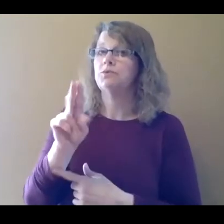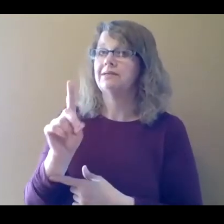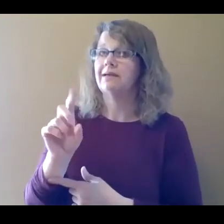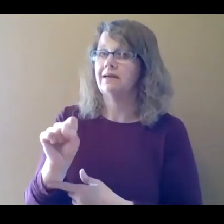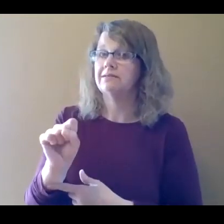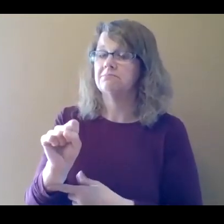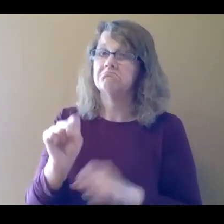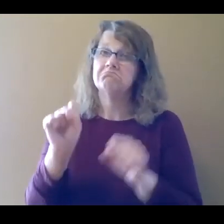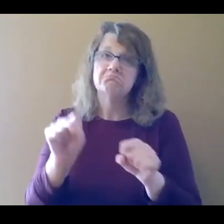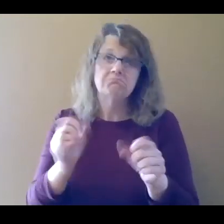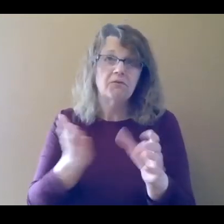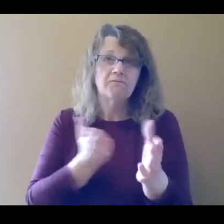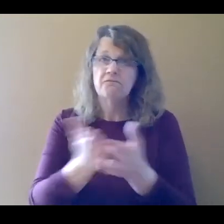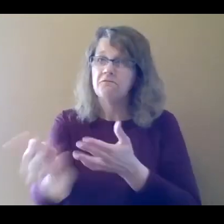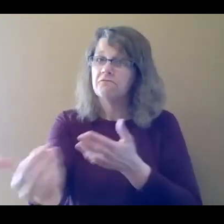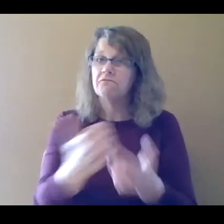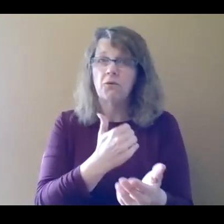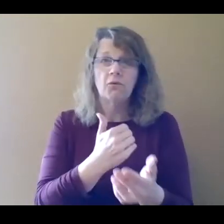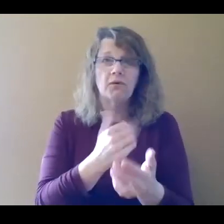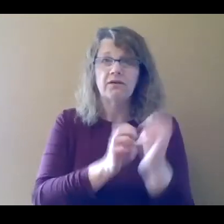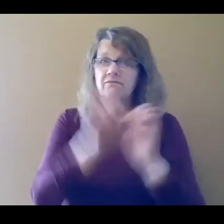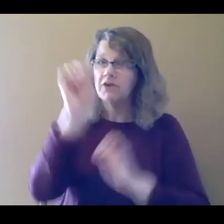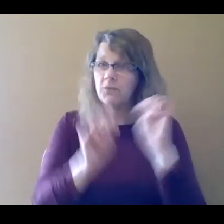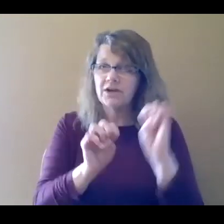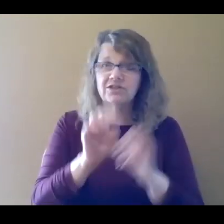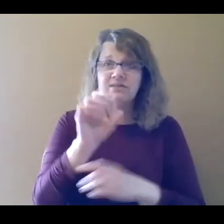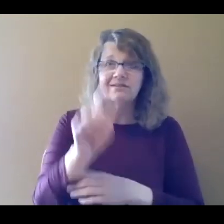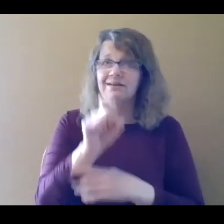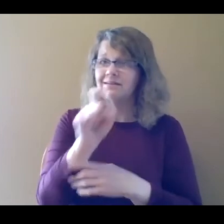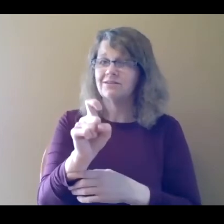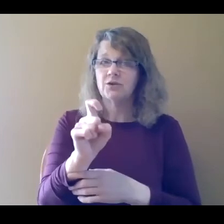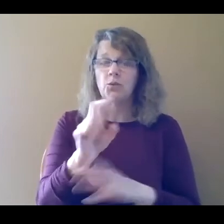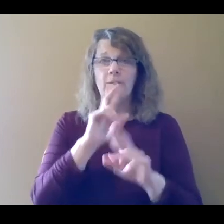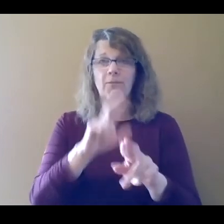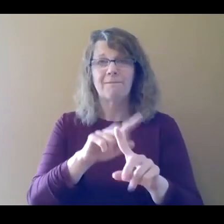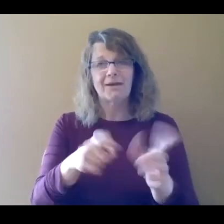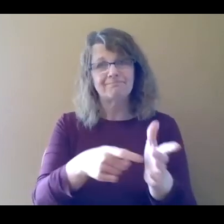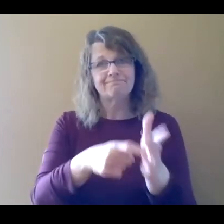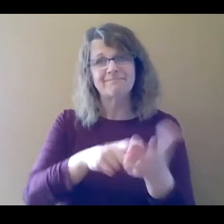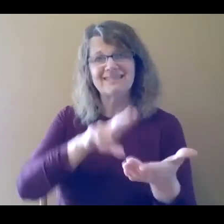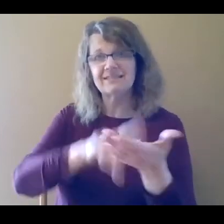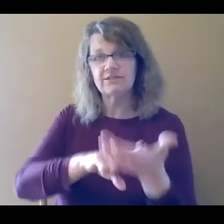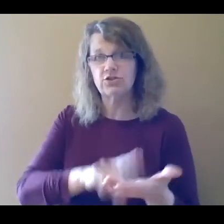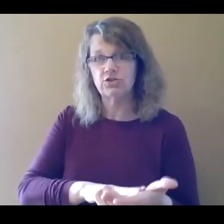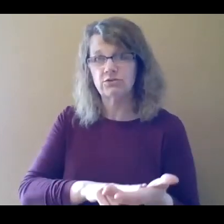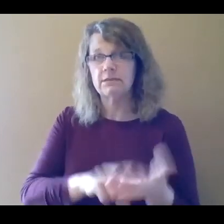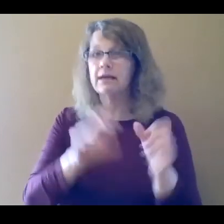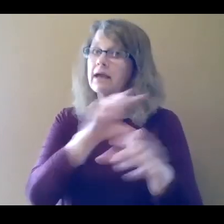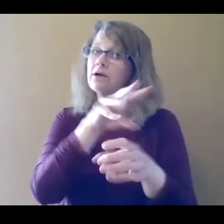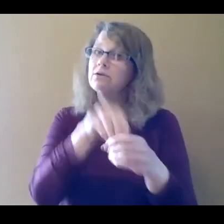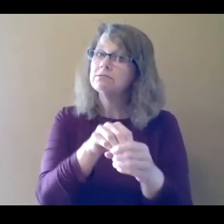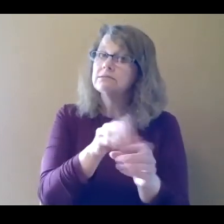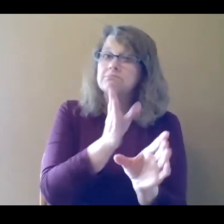evaluation or diagnostic report, but it must contain signatures. This can include a psychological